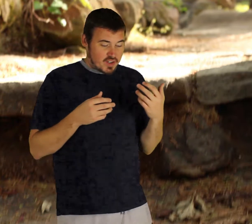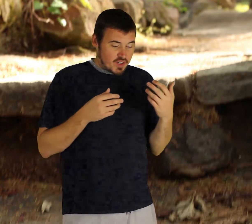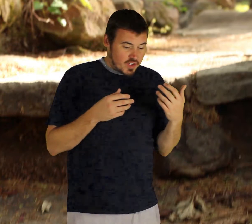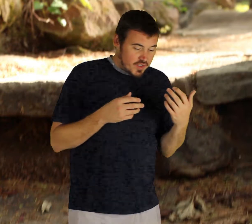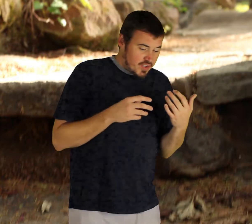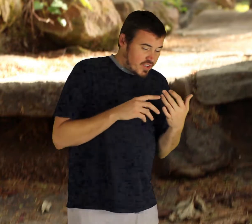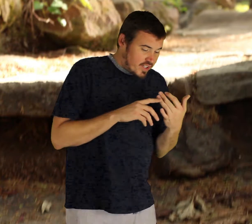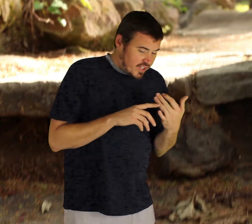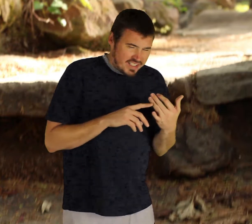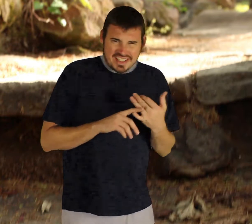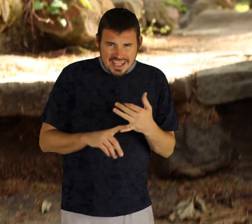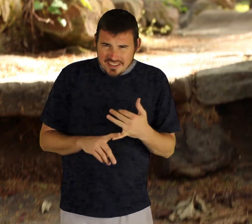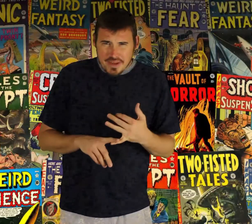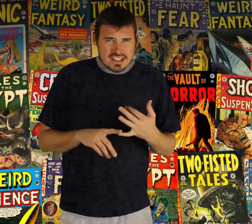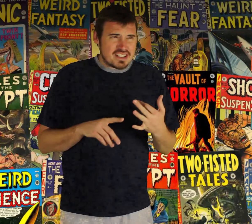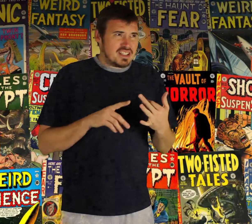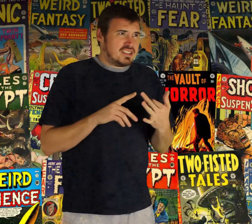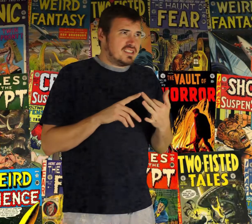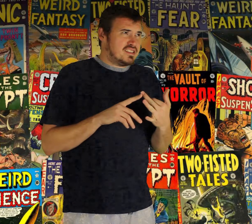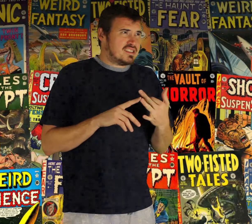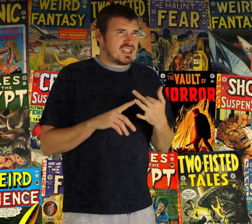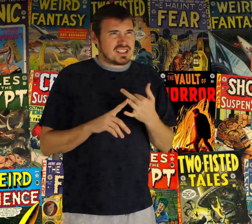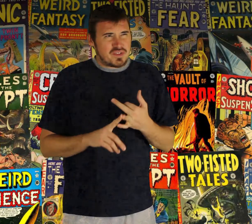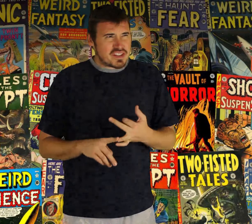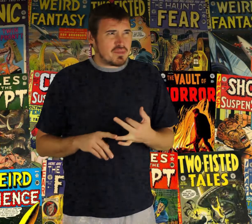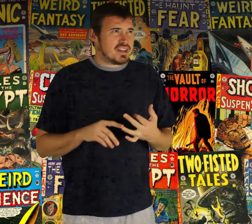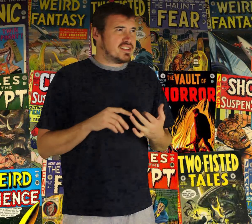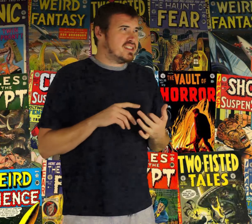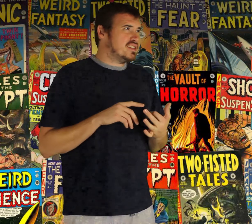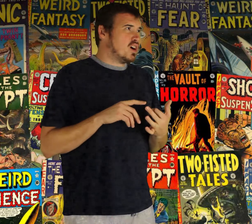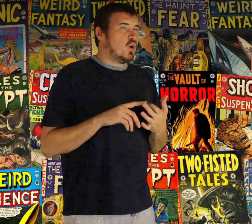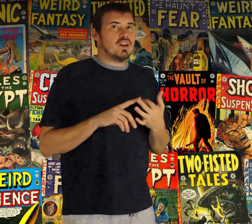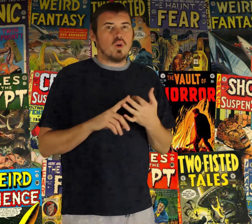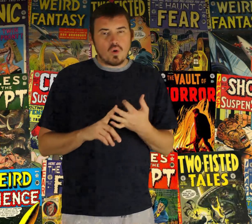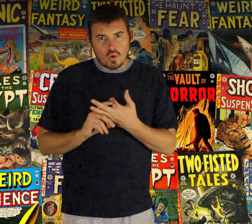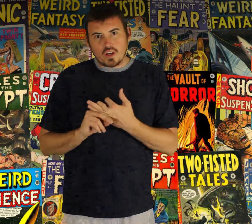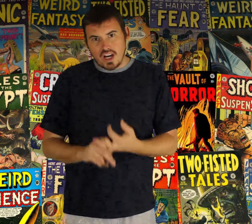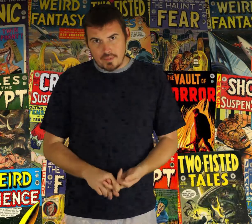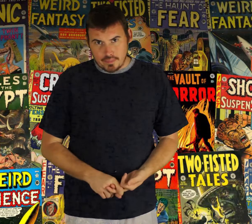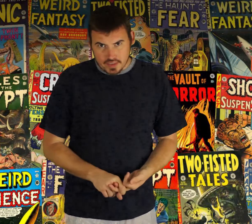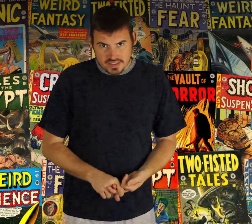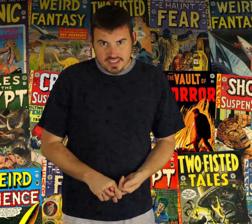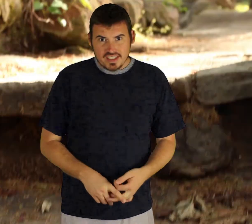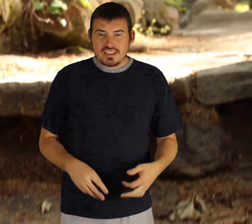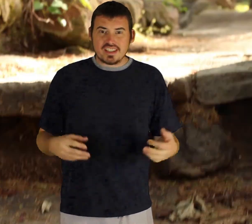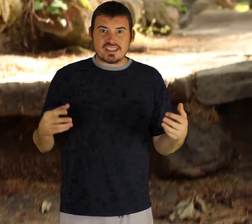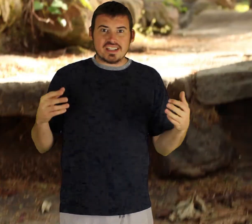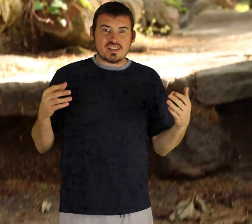uh detective magazines science fiction magazines oh and horror comic books such as